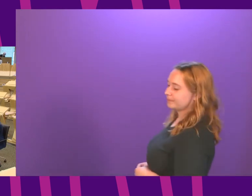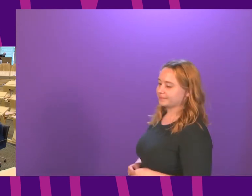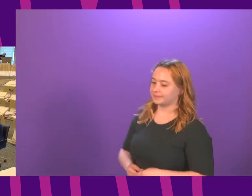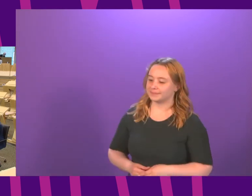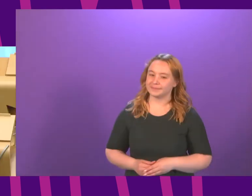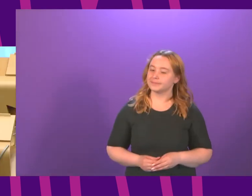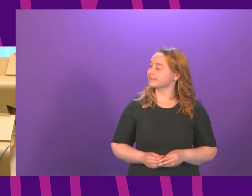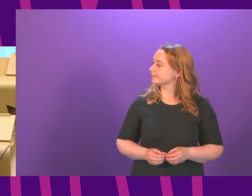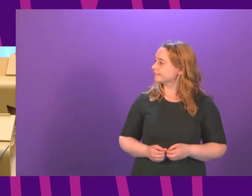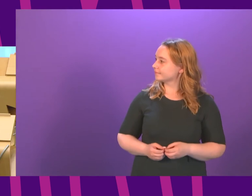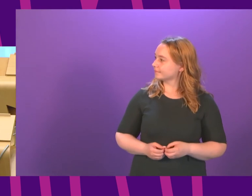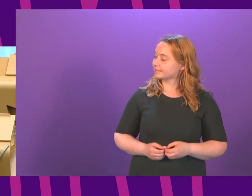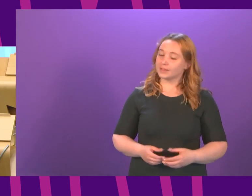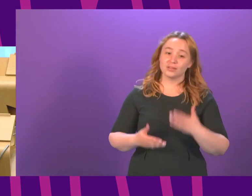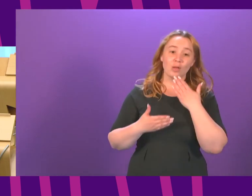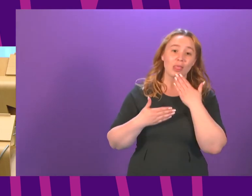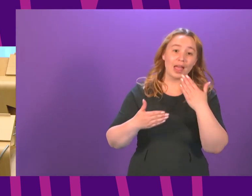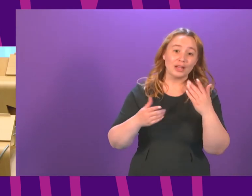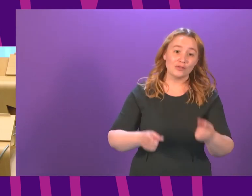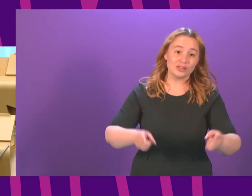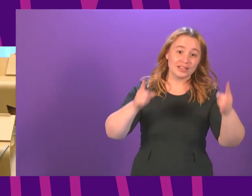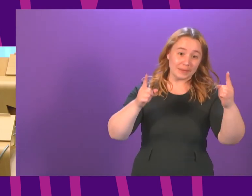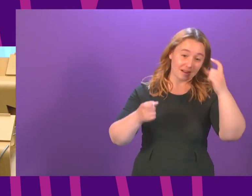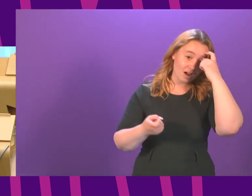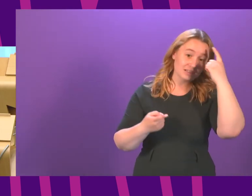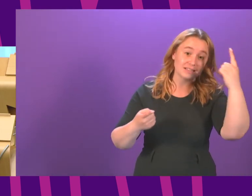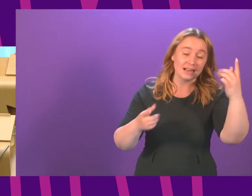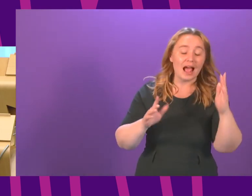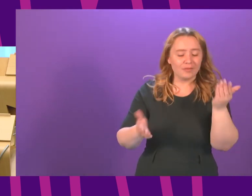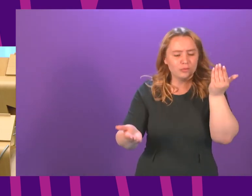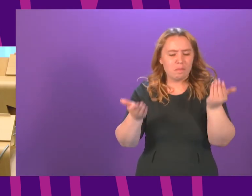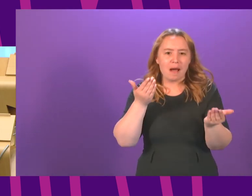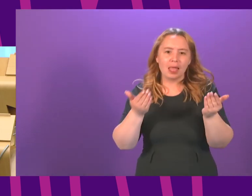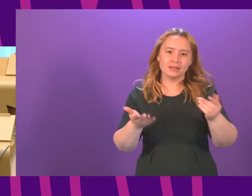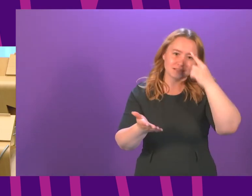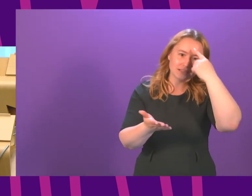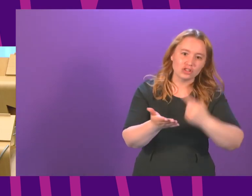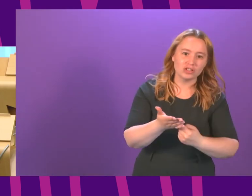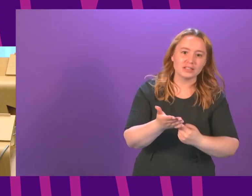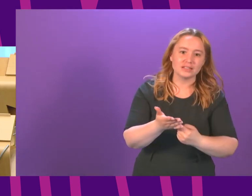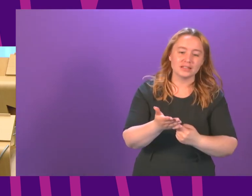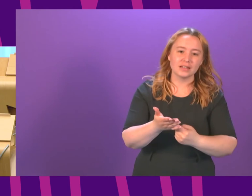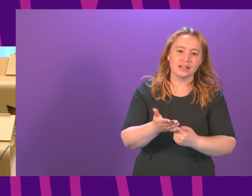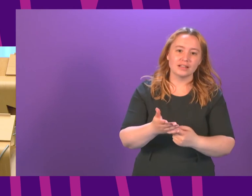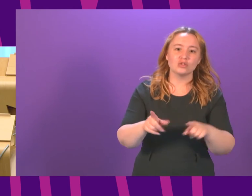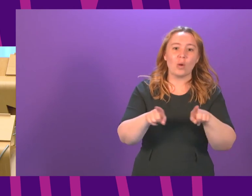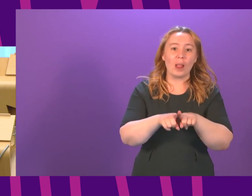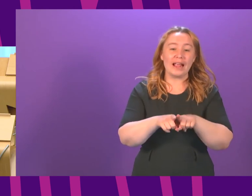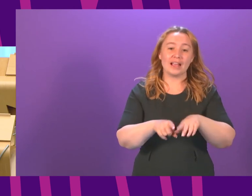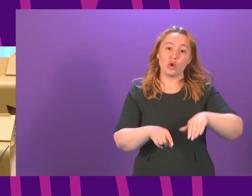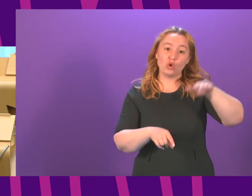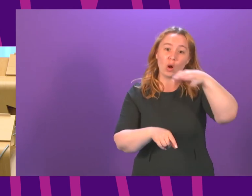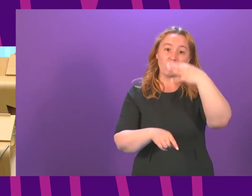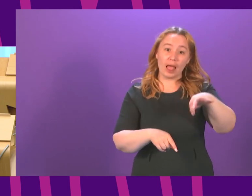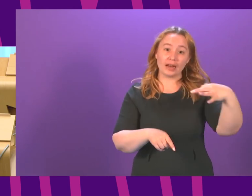first minister for our statement and understand the balance decisions that the government had to take today particularly around North Lanarkshire has moved from